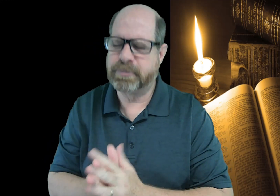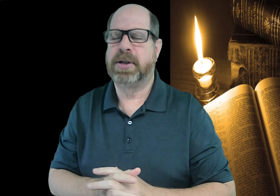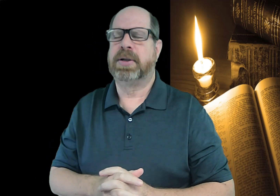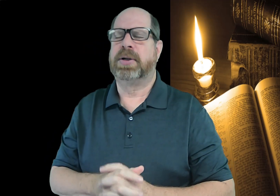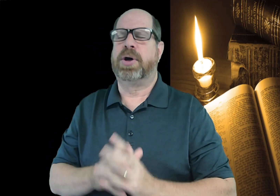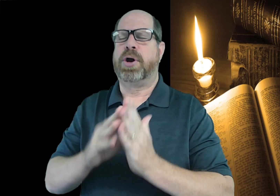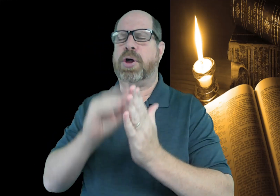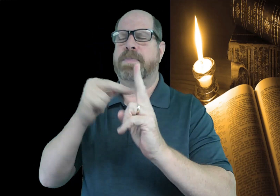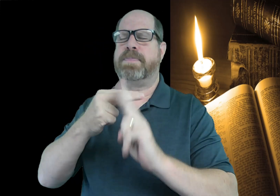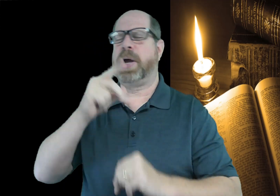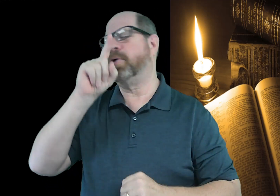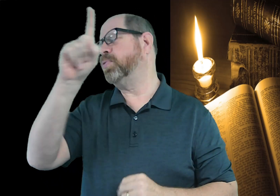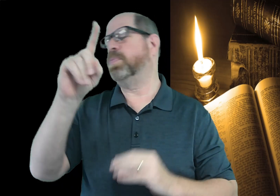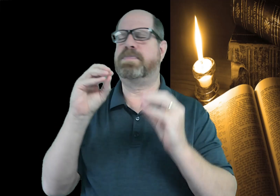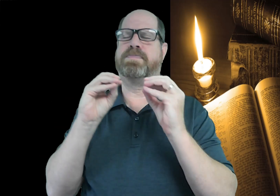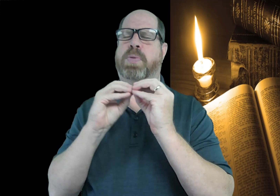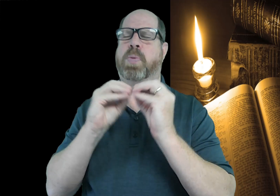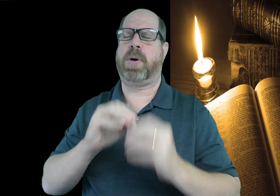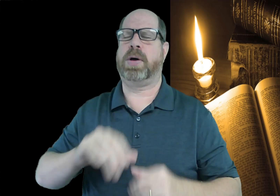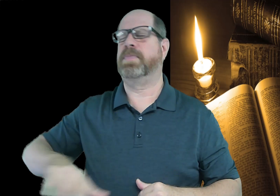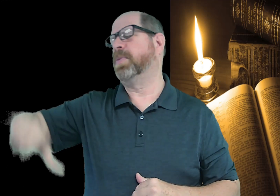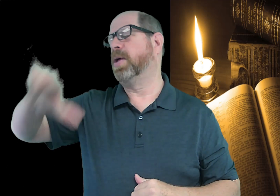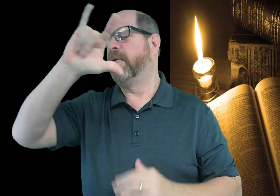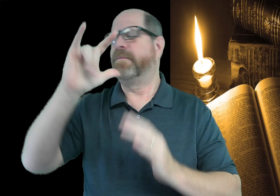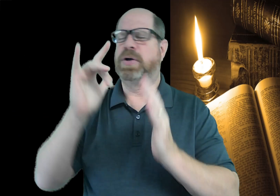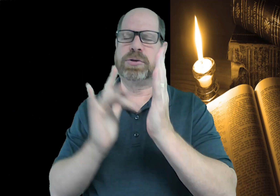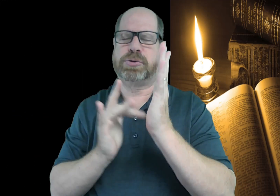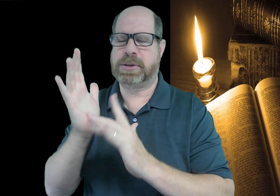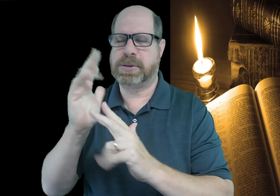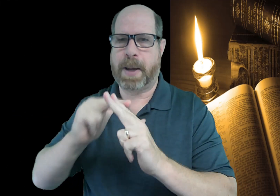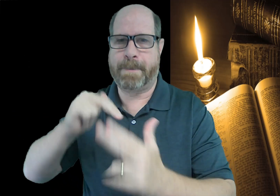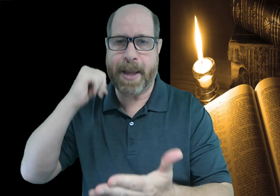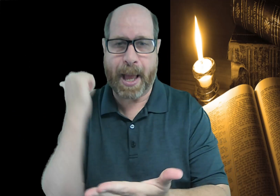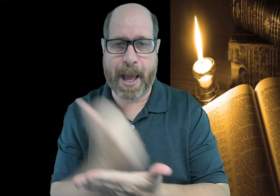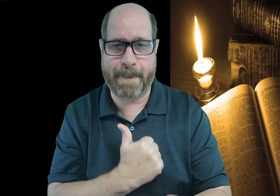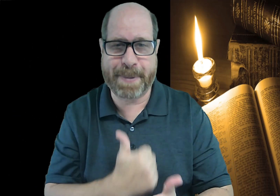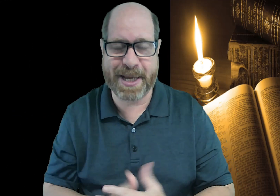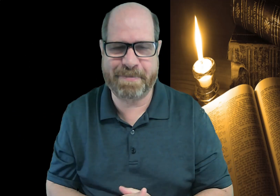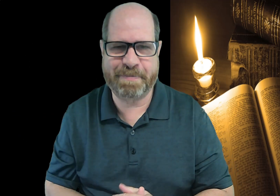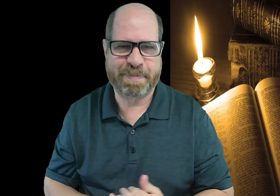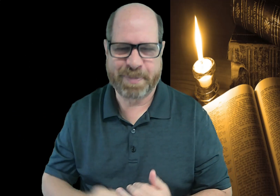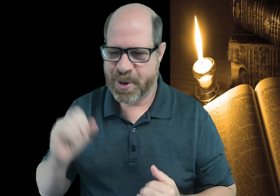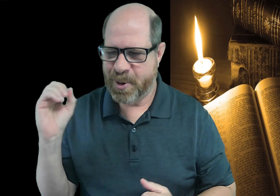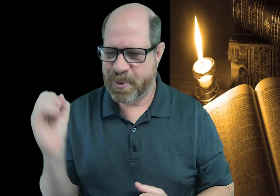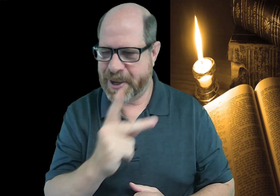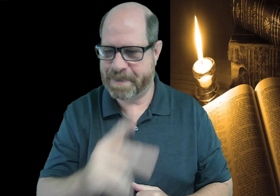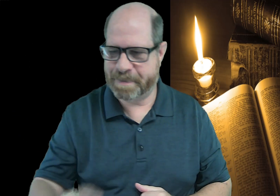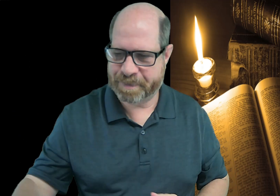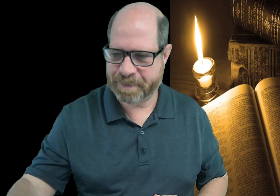eager and know more about you. We love you in Jesus' name. Amen. Okay.